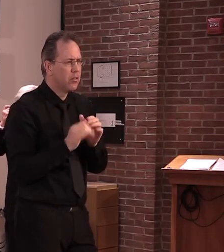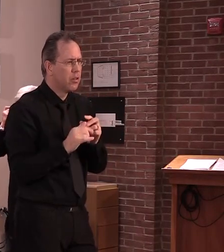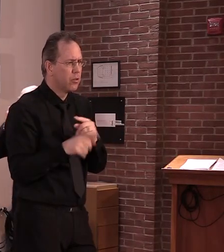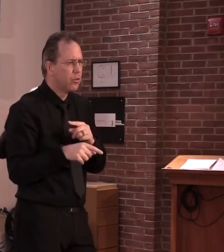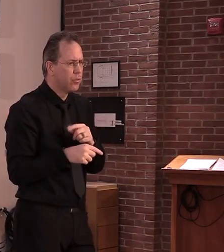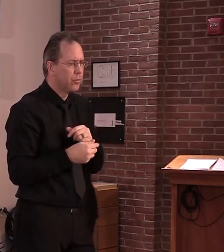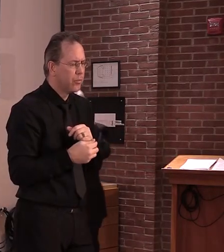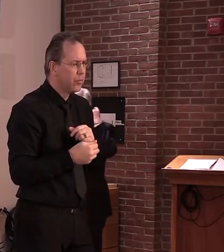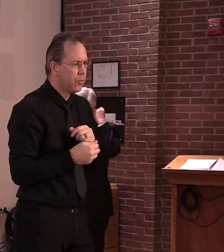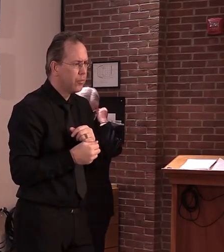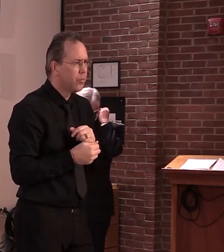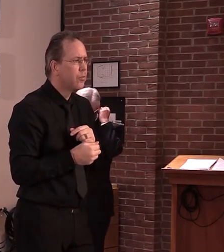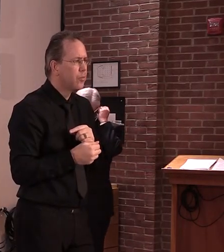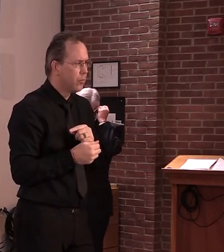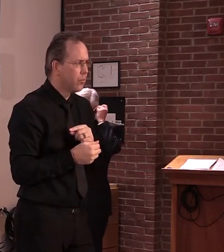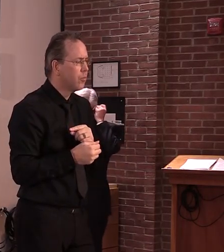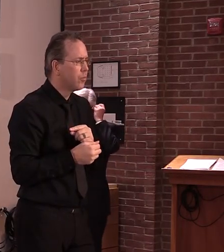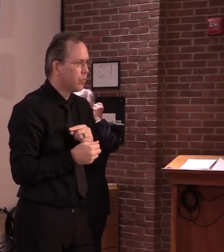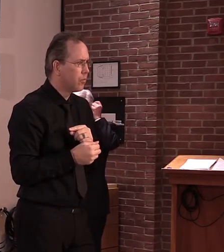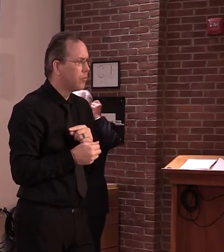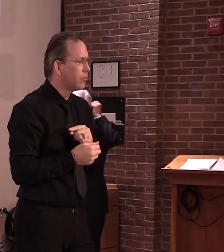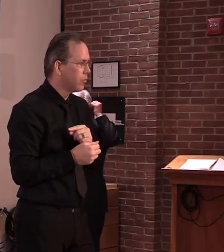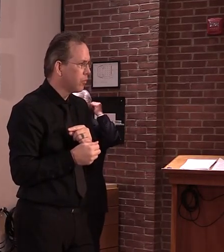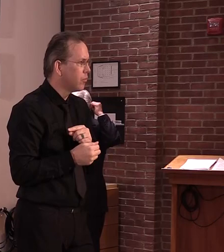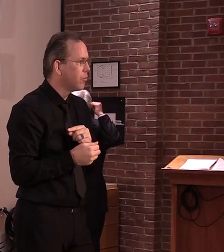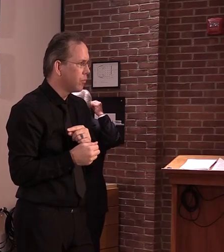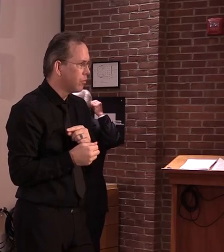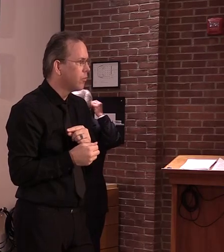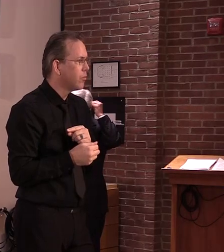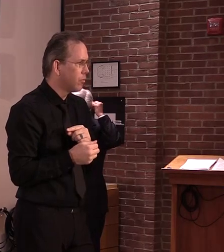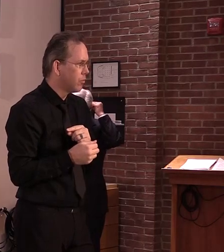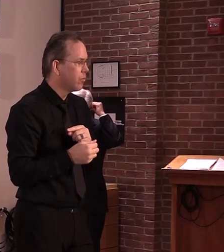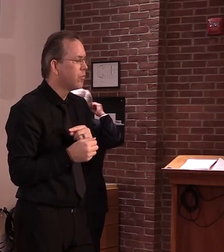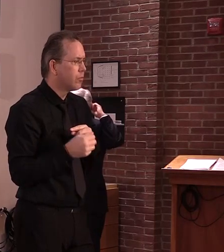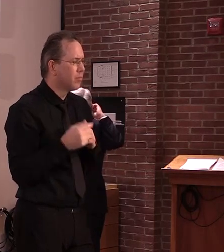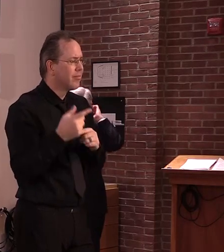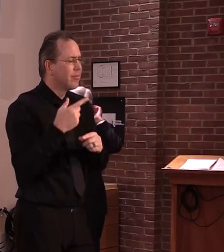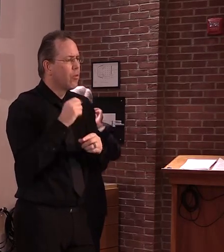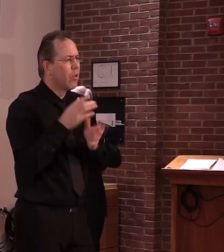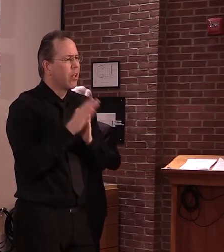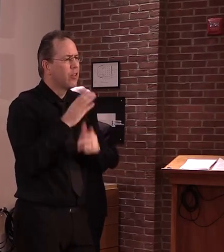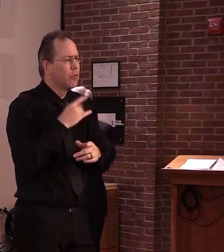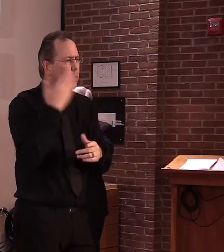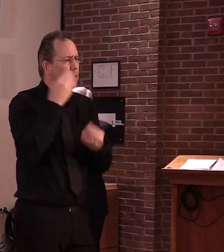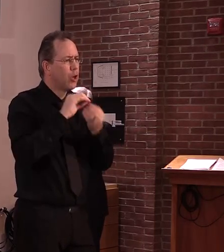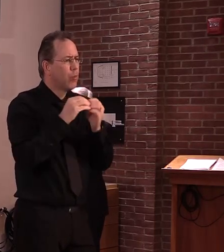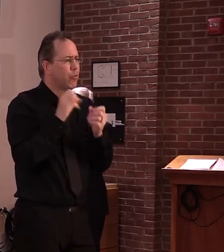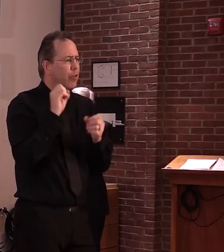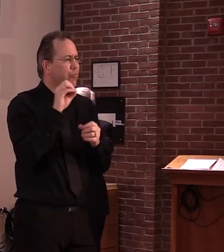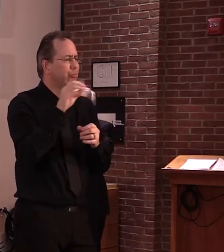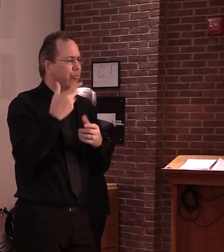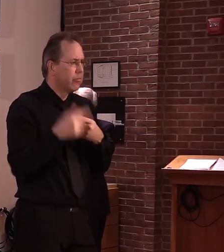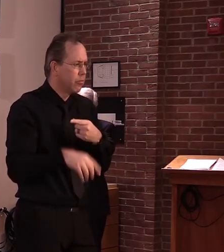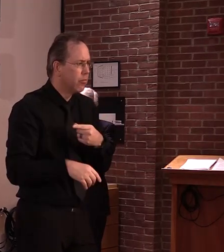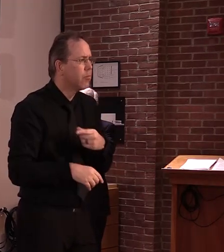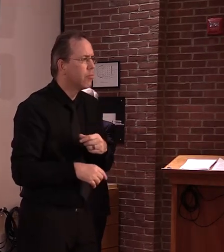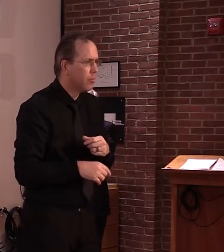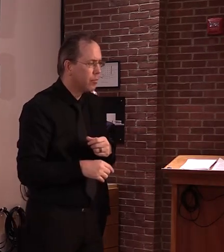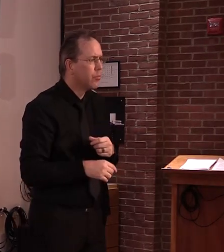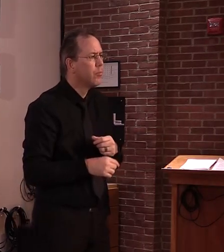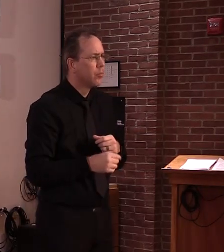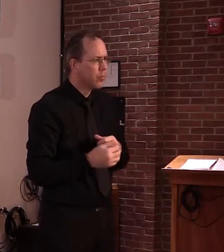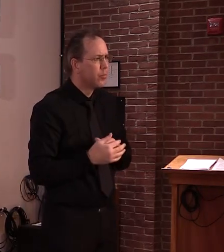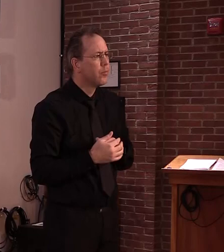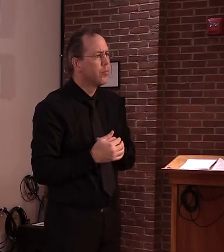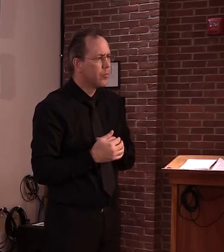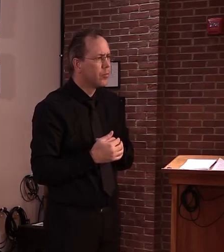make sure that we're solid on this. I believe that everyone who has tested positive in the state is listed as being